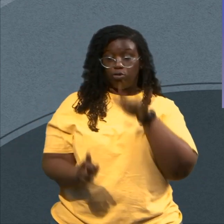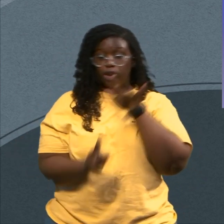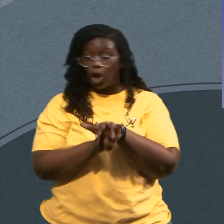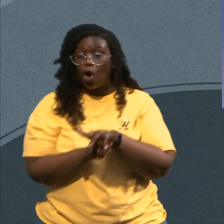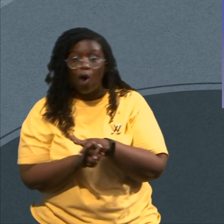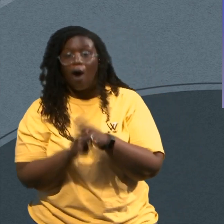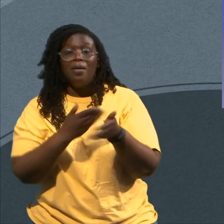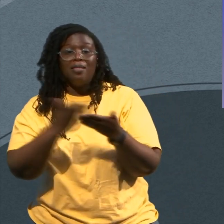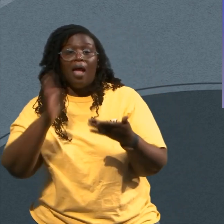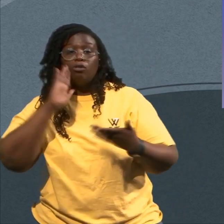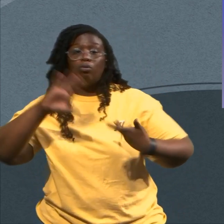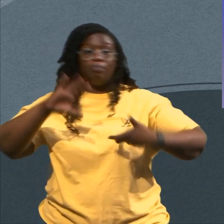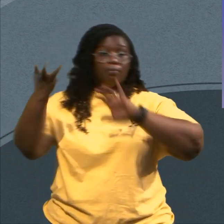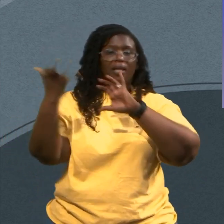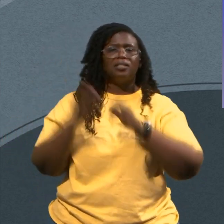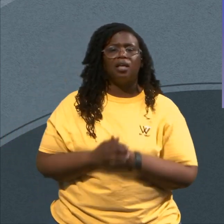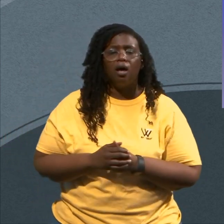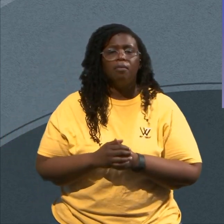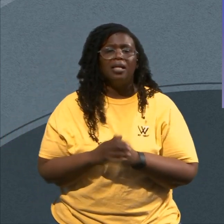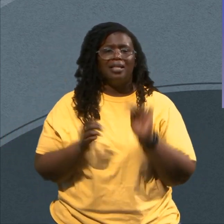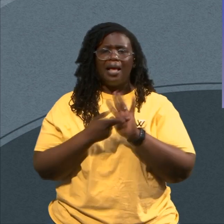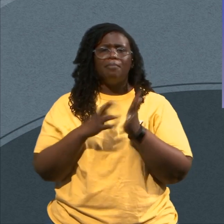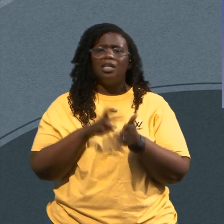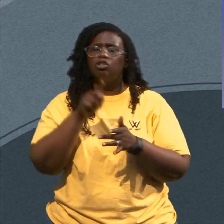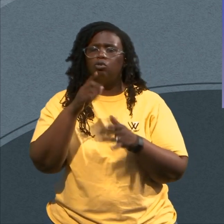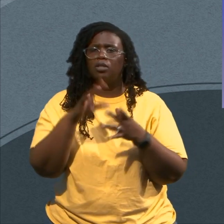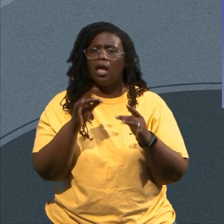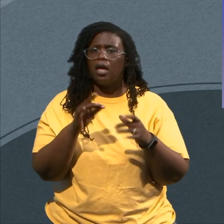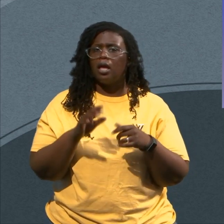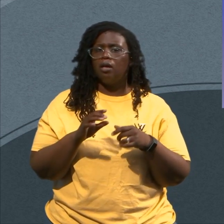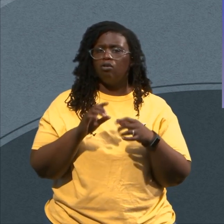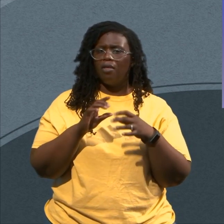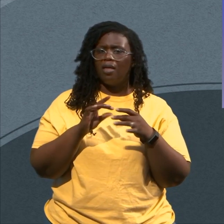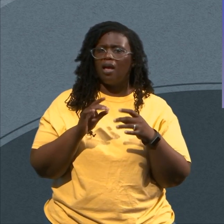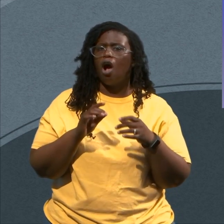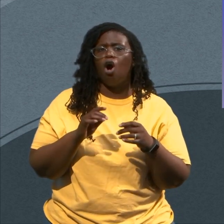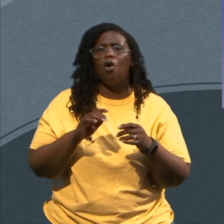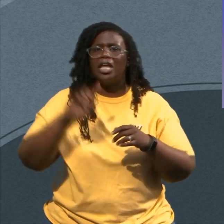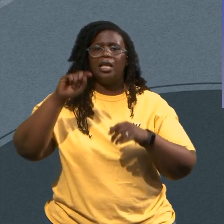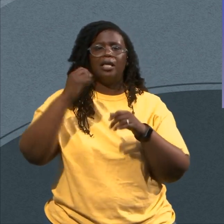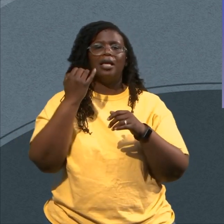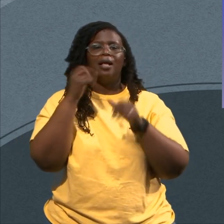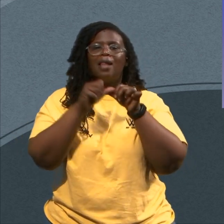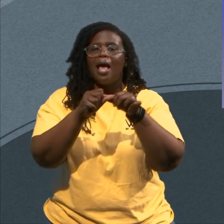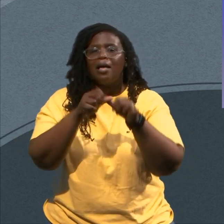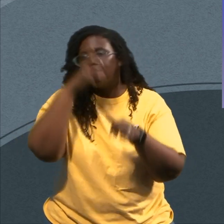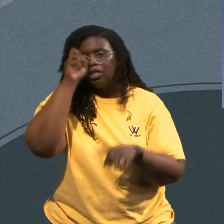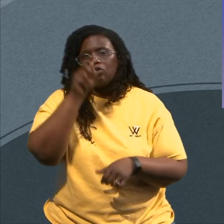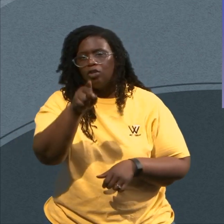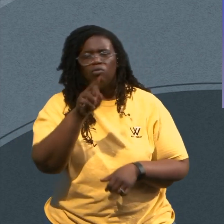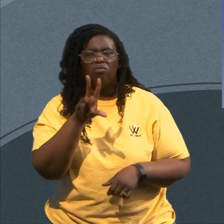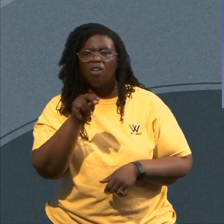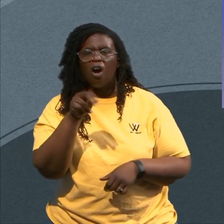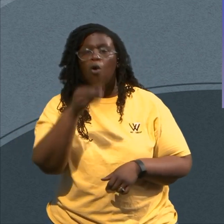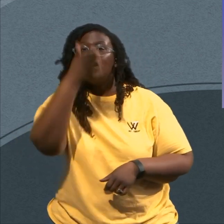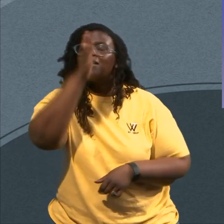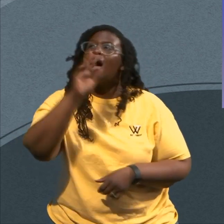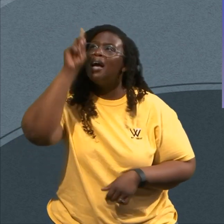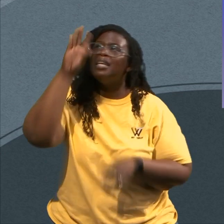Think It Rest On You And I'm Here To Kill That Demon God Is The One That Is Providing And When You